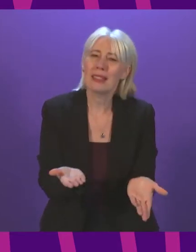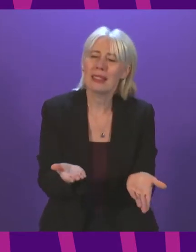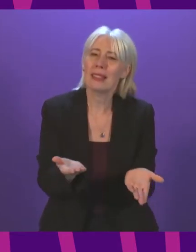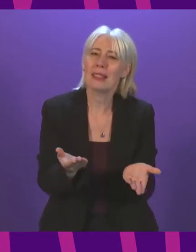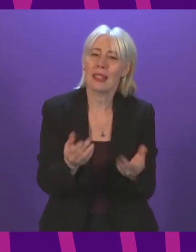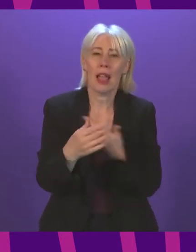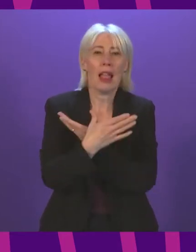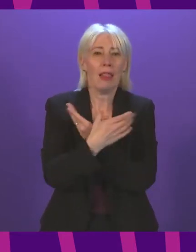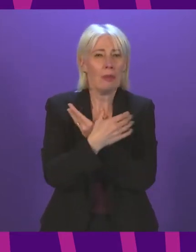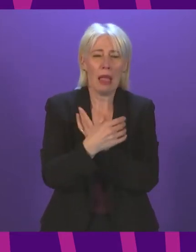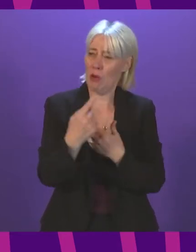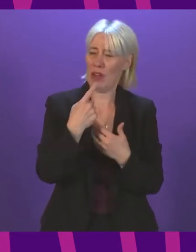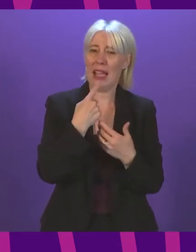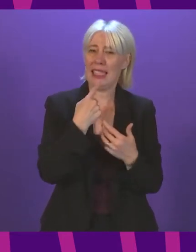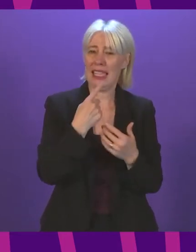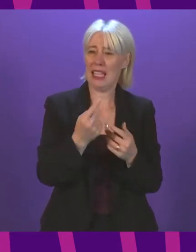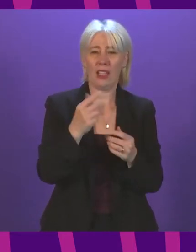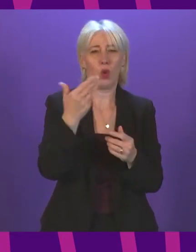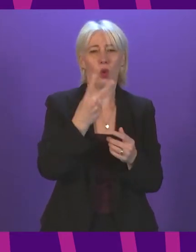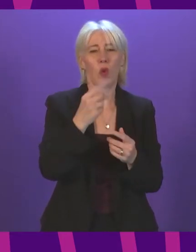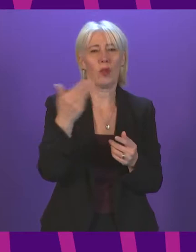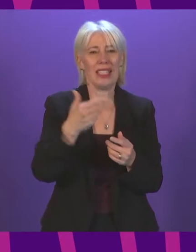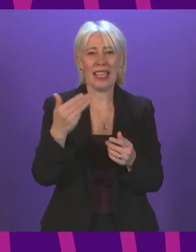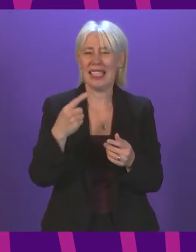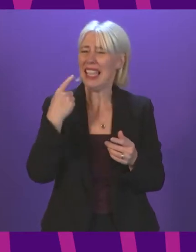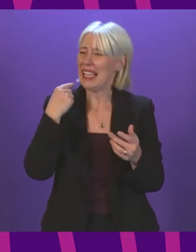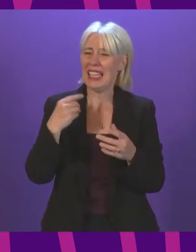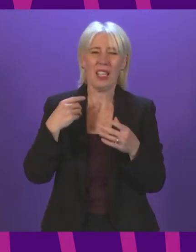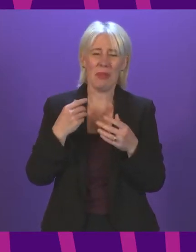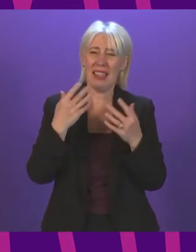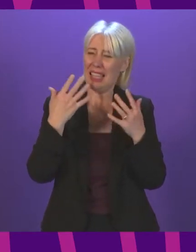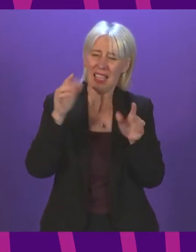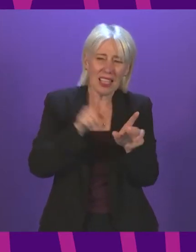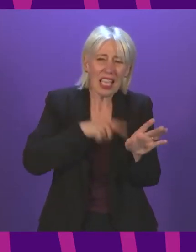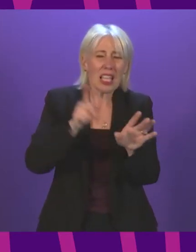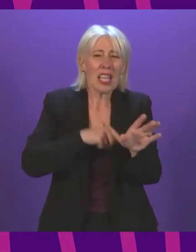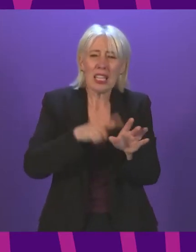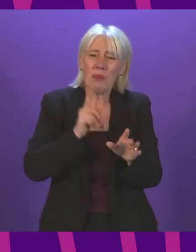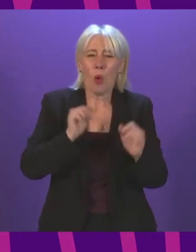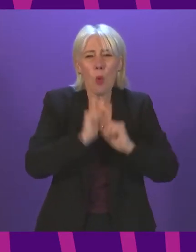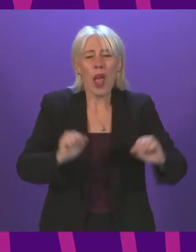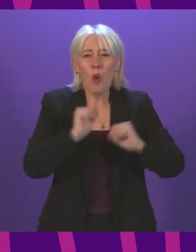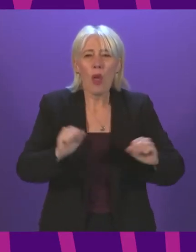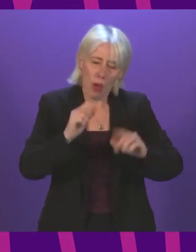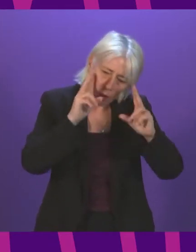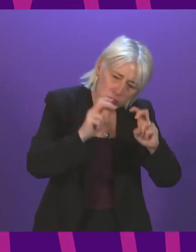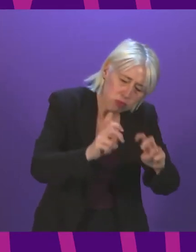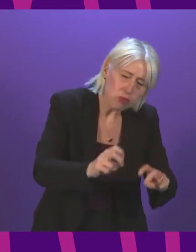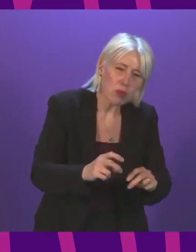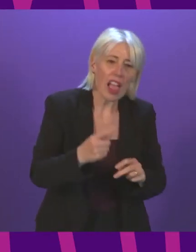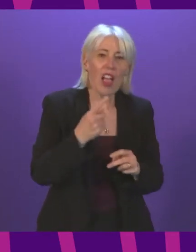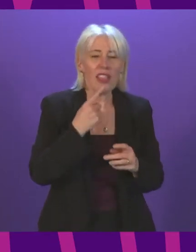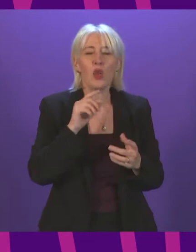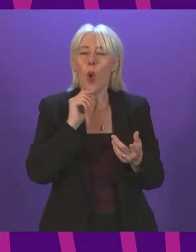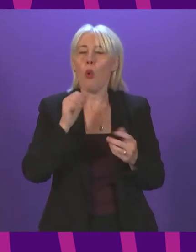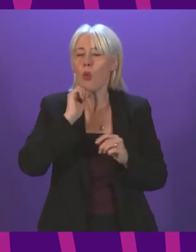Liberal Democrats in 2019 found decade-long delays to investigations. The Scottish Government and the Lord Advocate promised resources improvements in response.